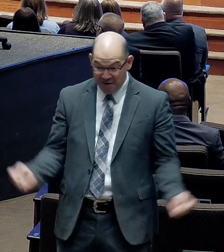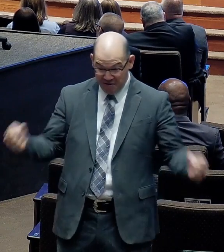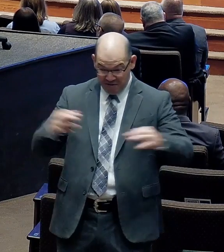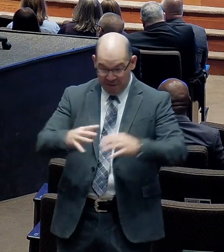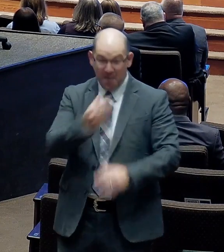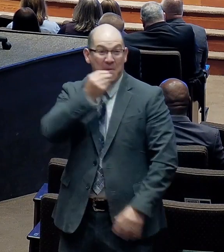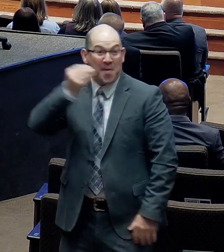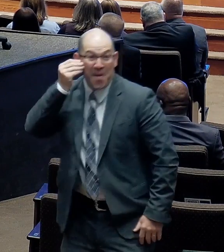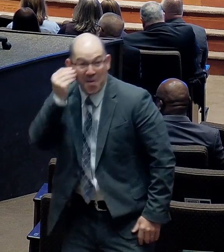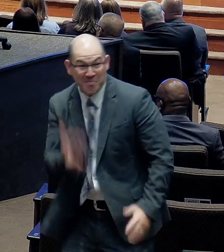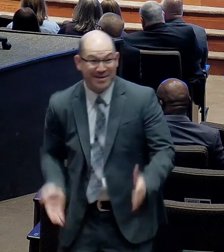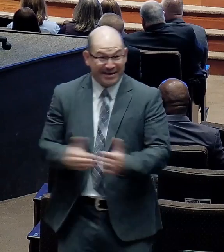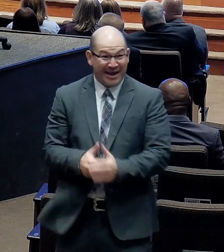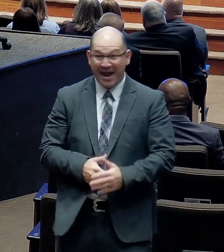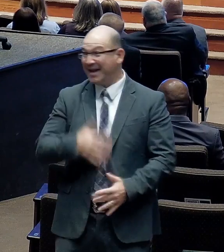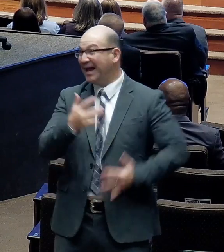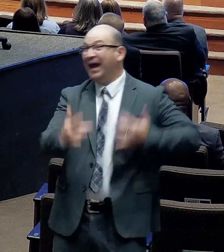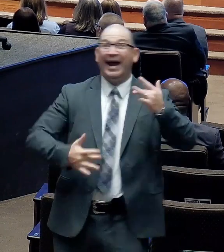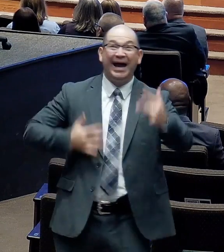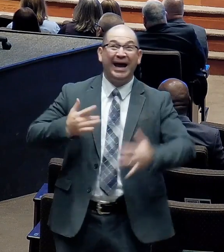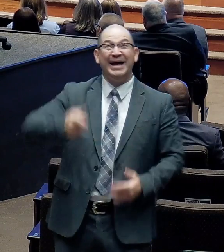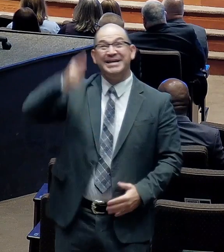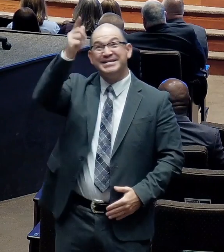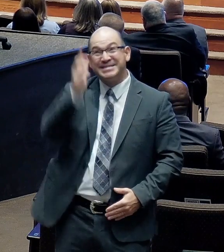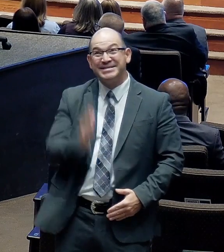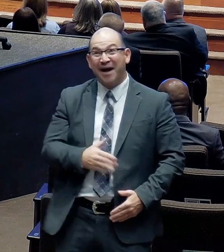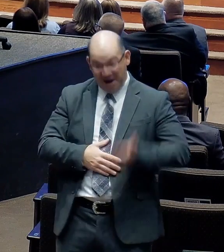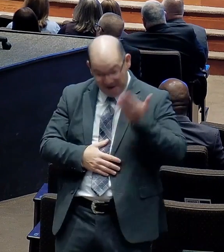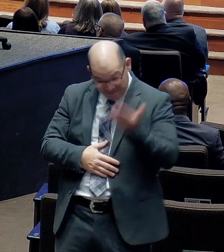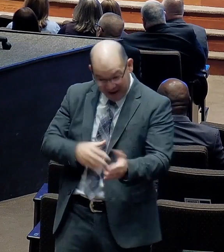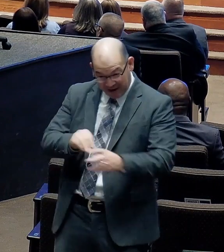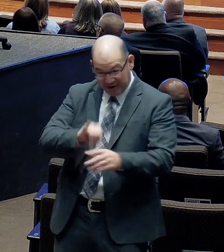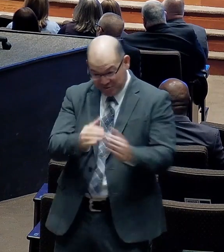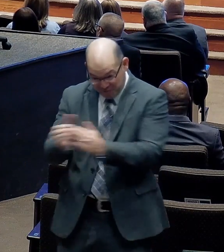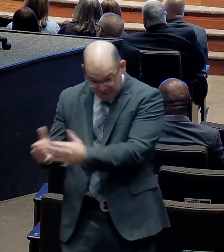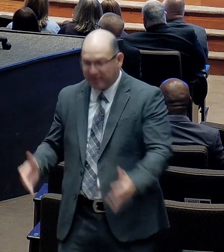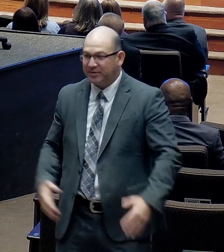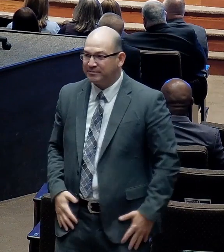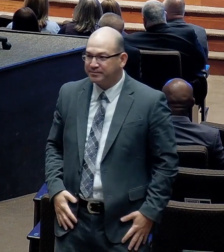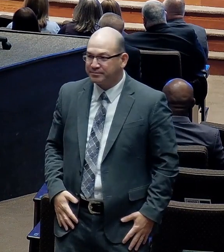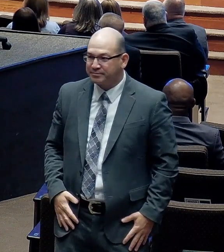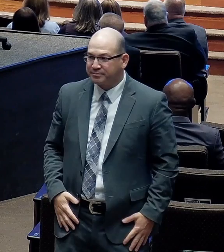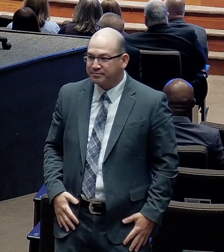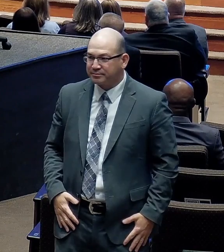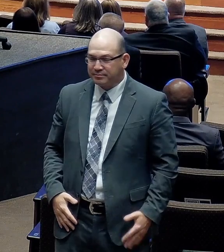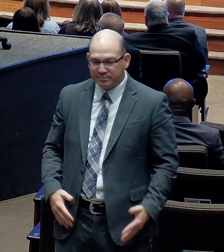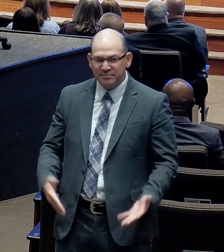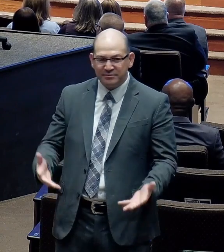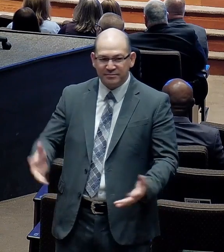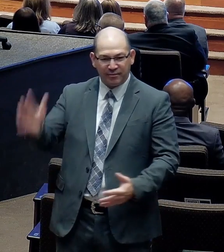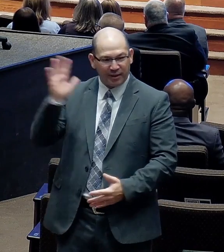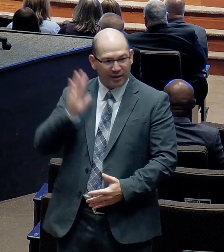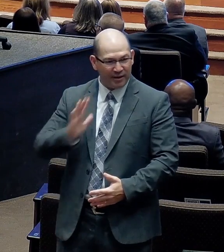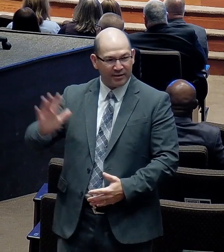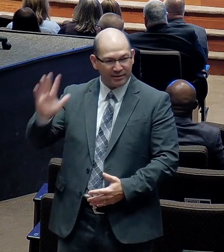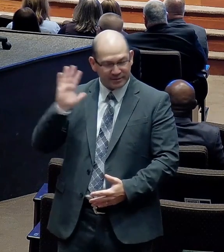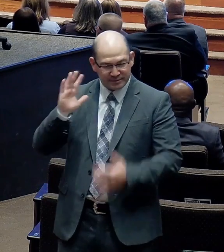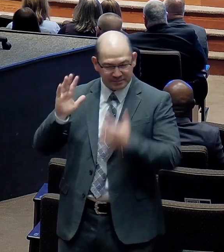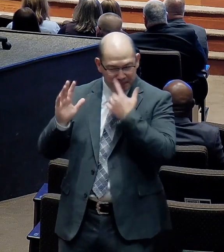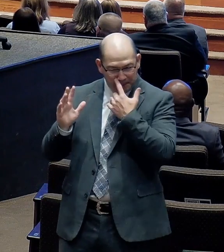That's where God reigns. You remember in captivity in the 137th Psalm that